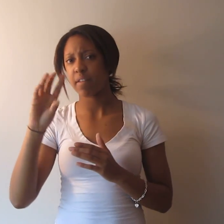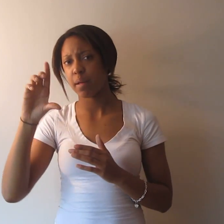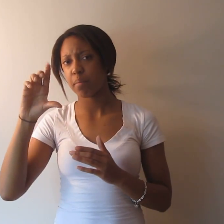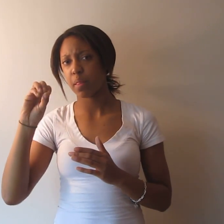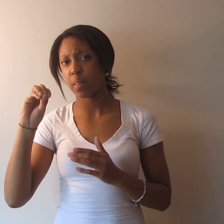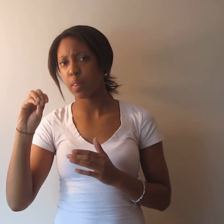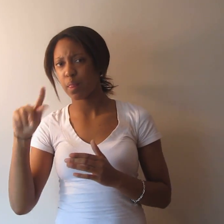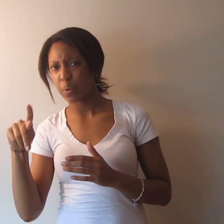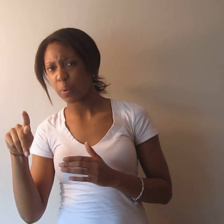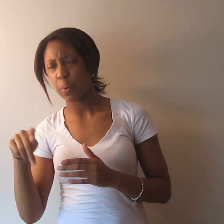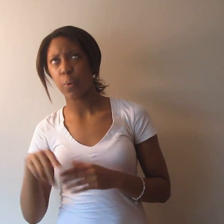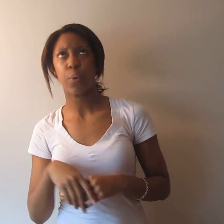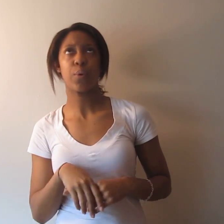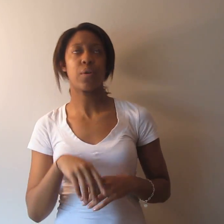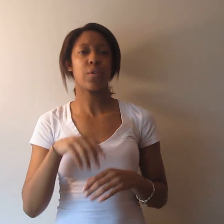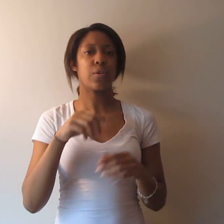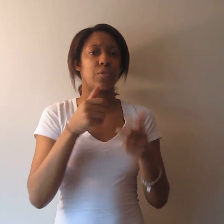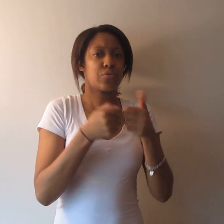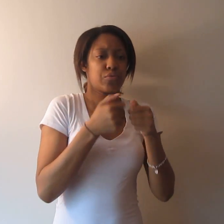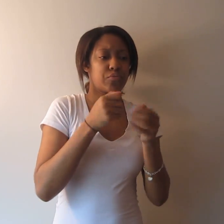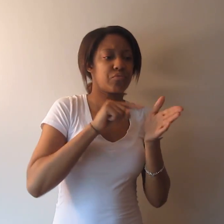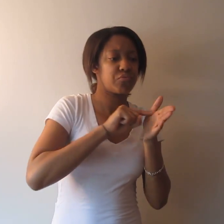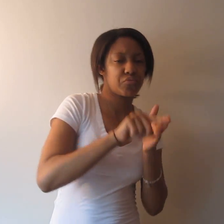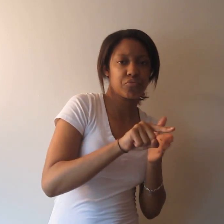text messaging or instant messaging